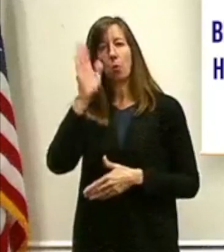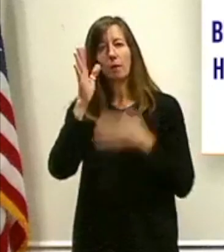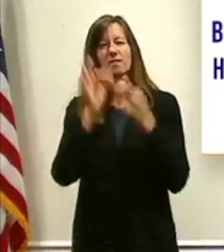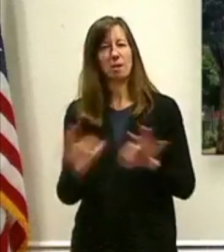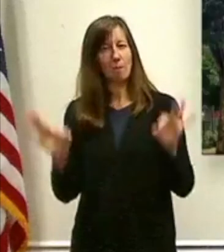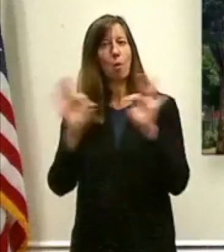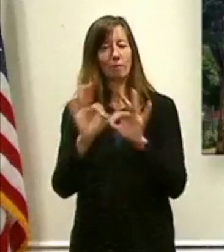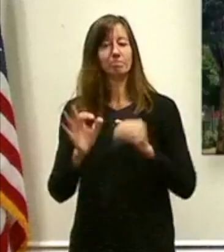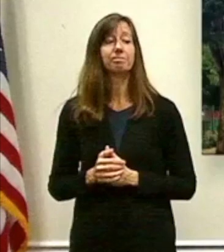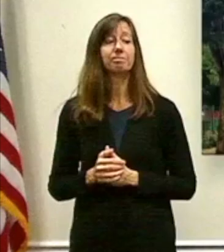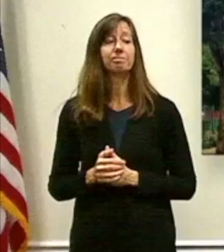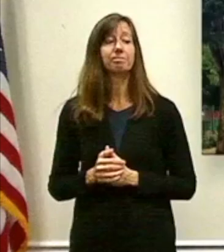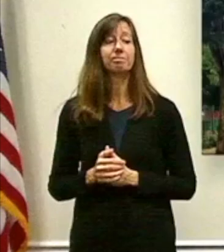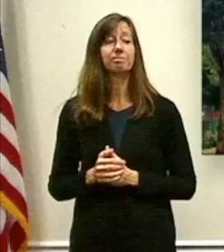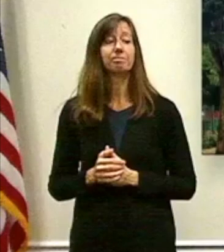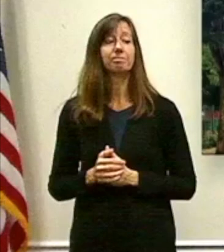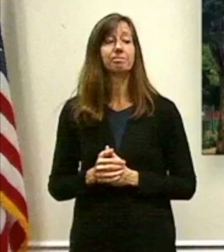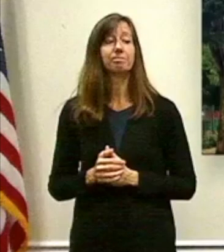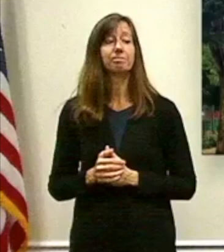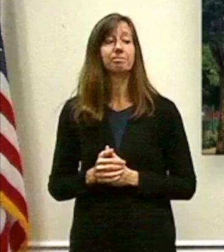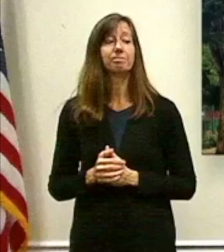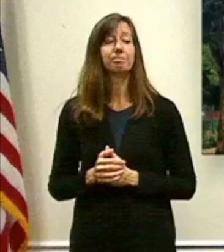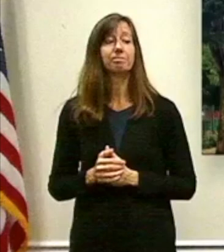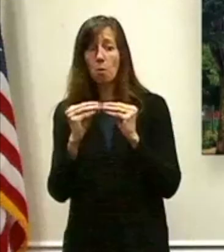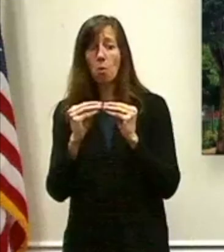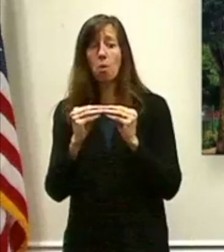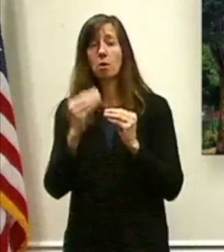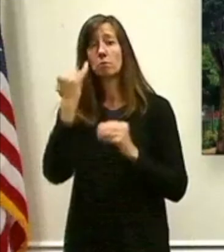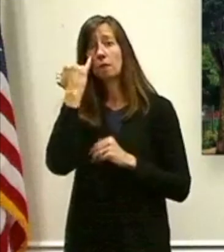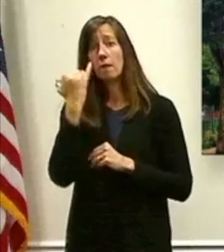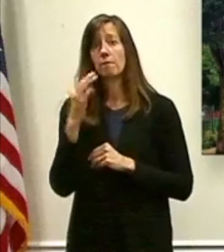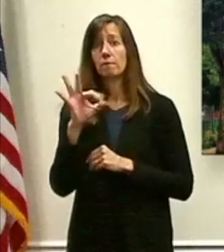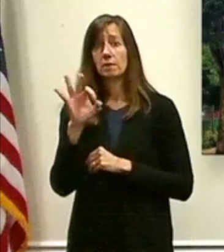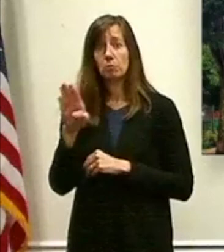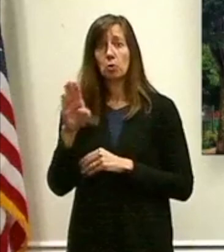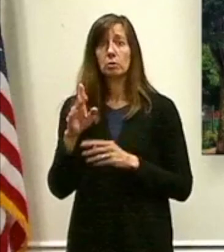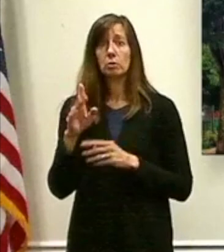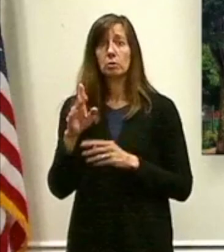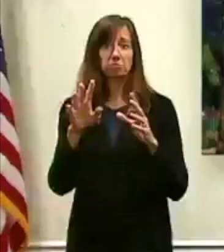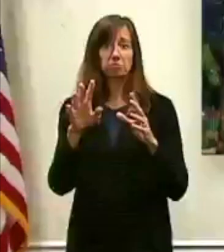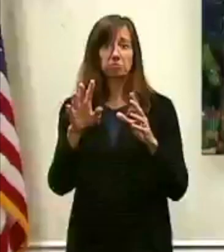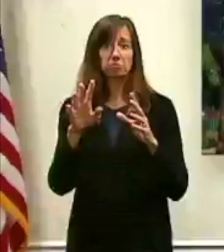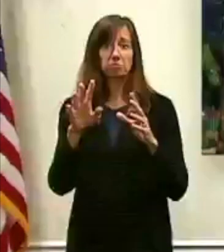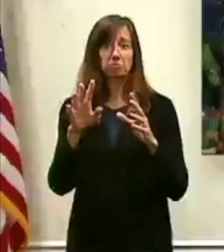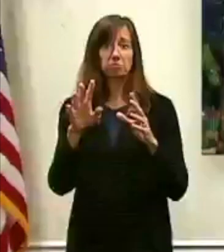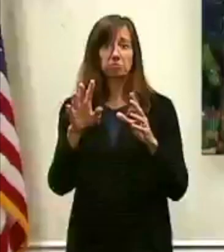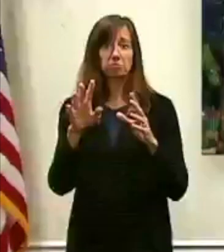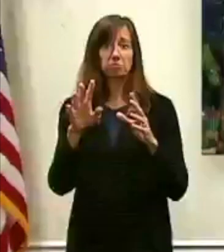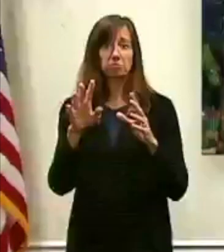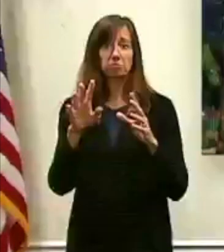Any other questions? If you have a question on Facebook, please just add it to the comment section below the live stream.